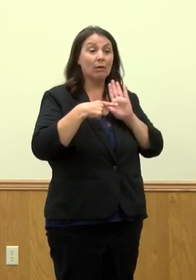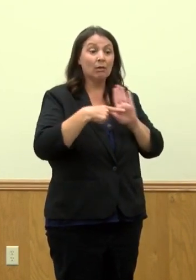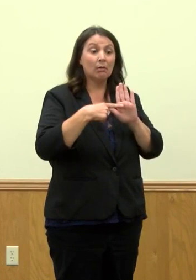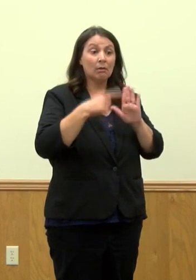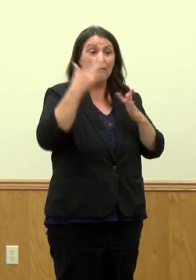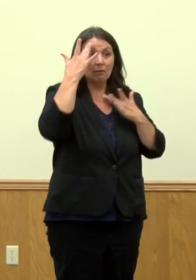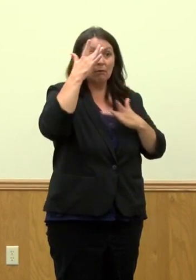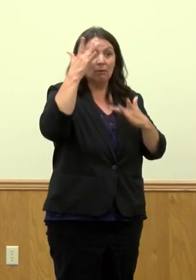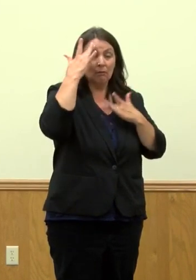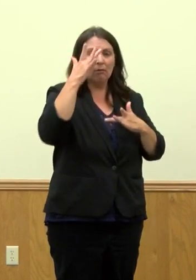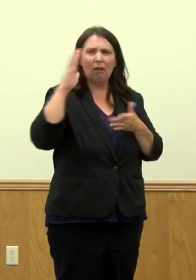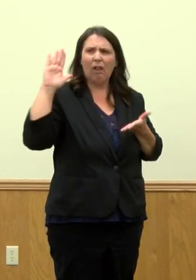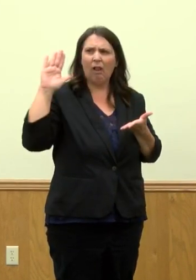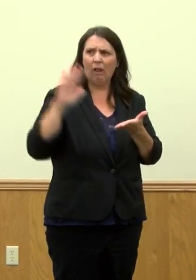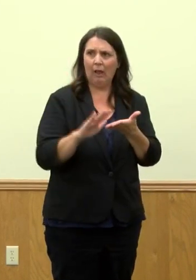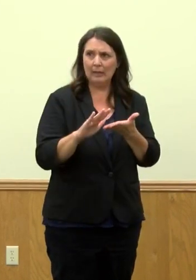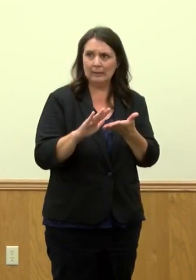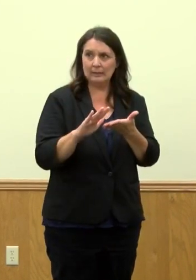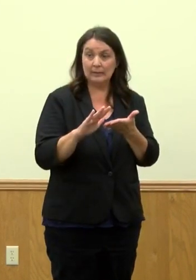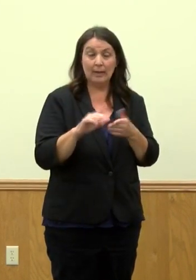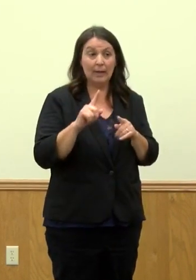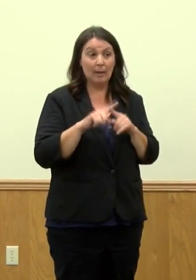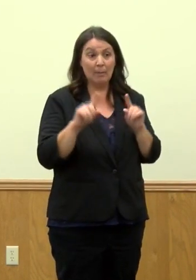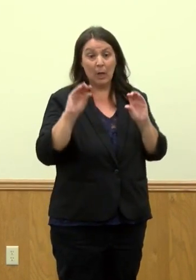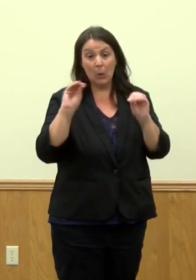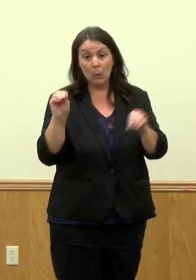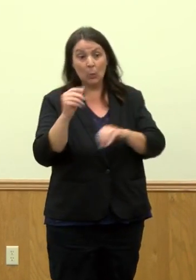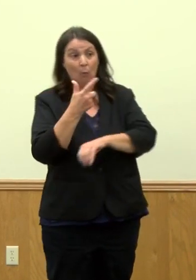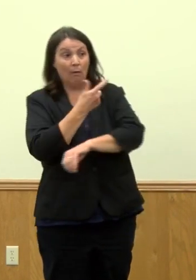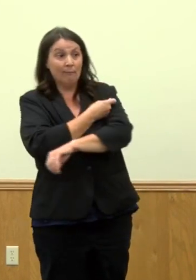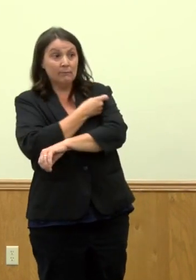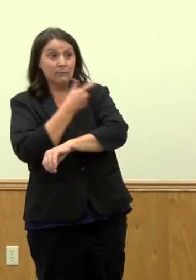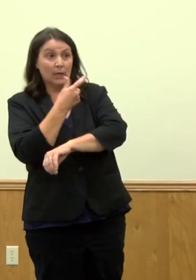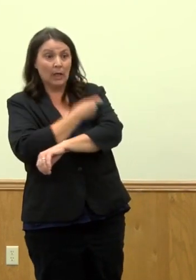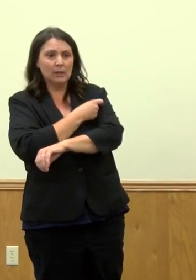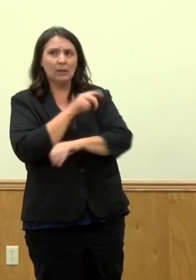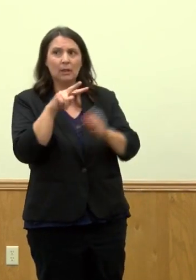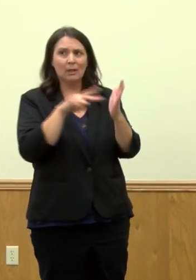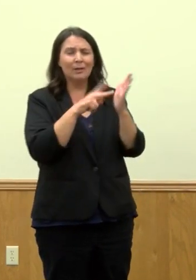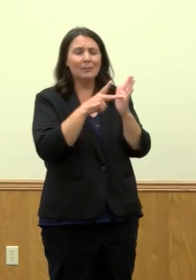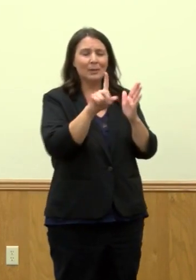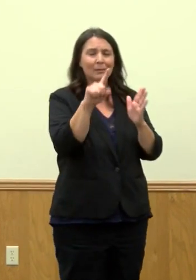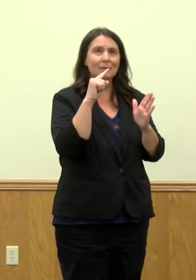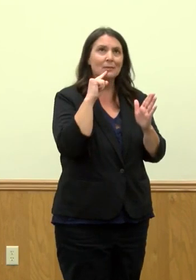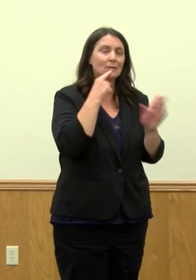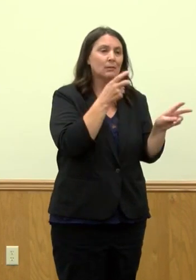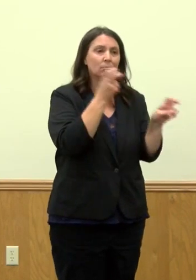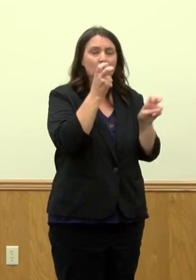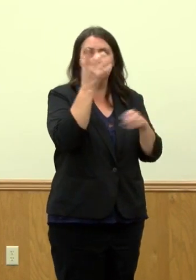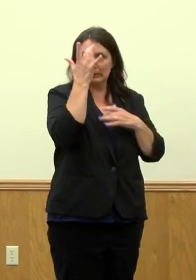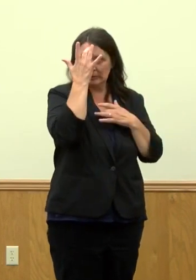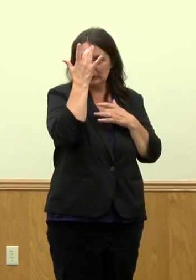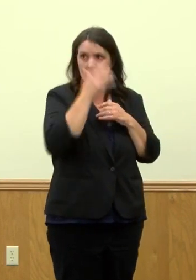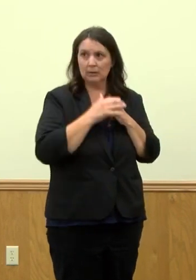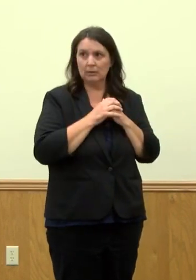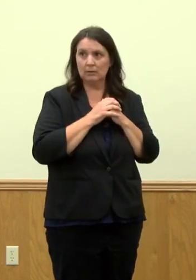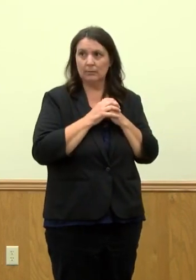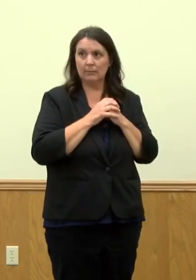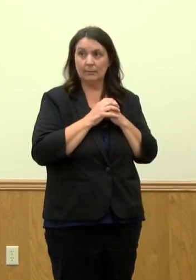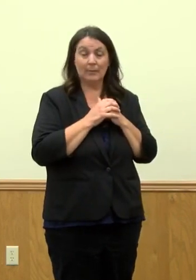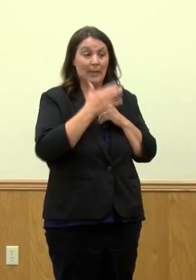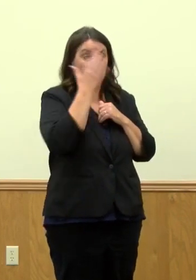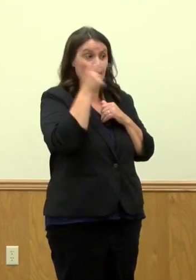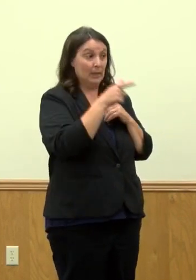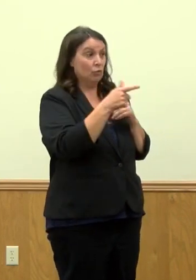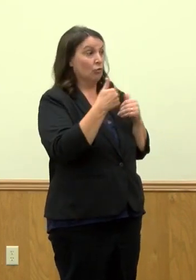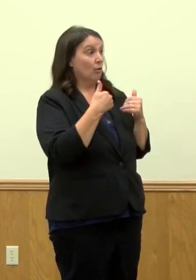vaccinated versus if they are unvaccinated. And so just because you have an individual that is vaccinated that gets COVID,